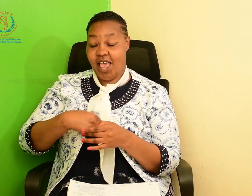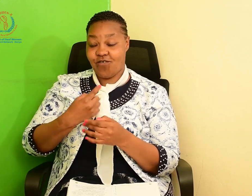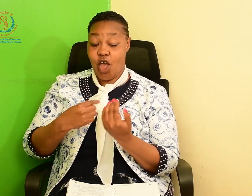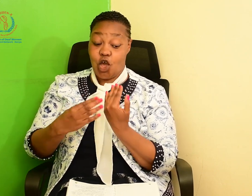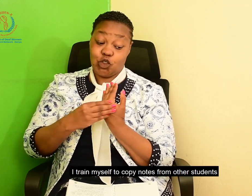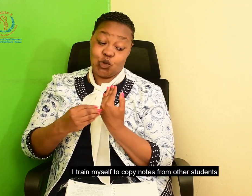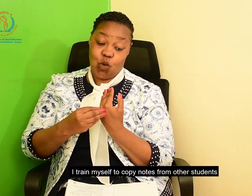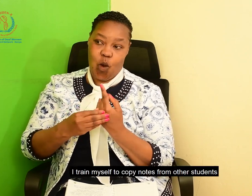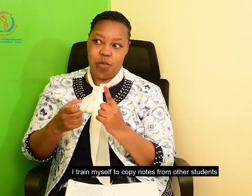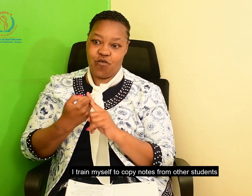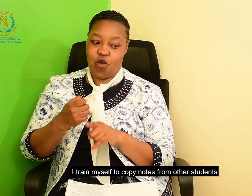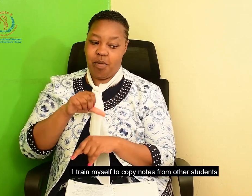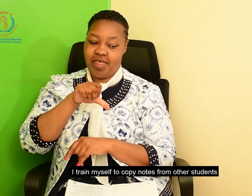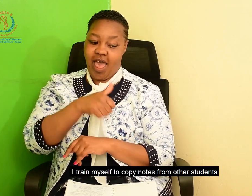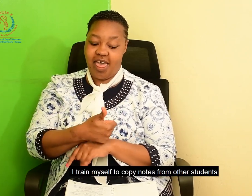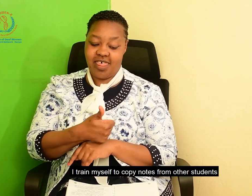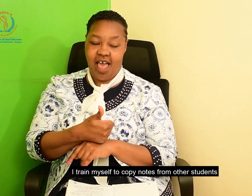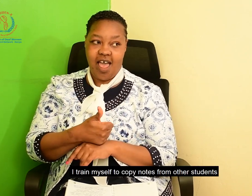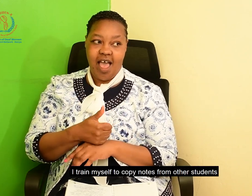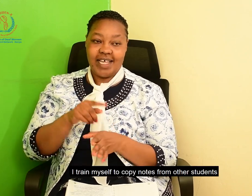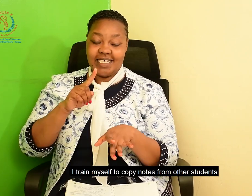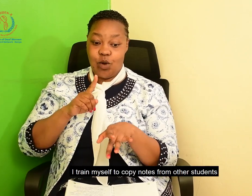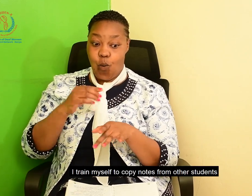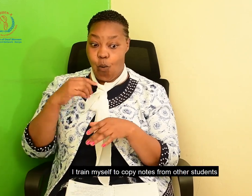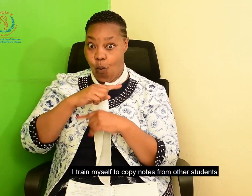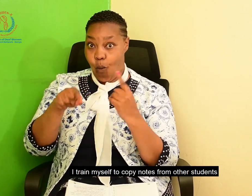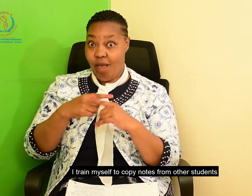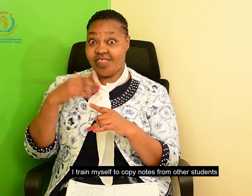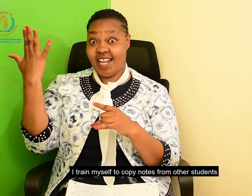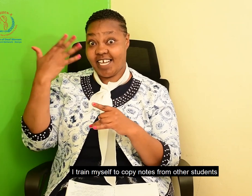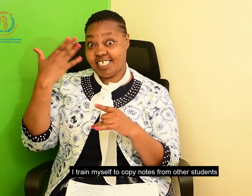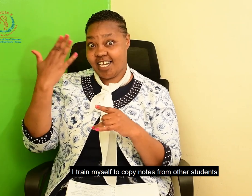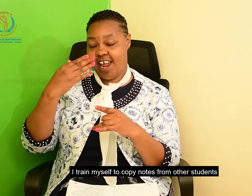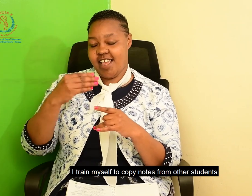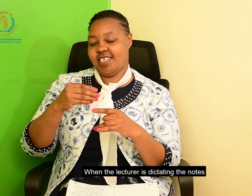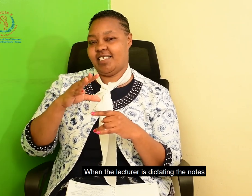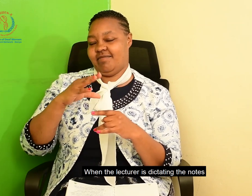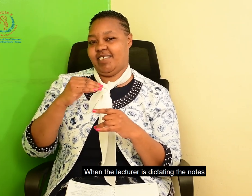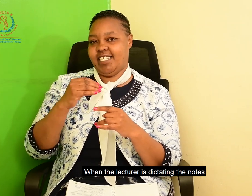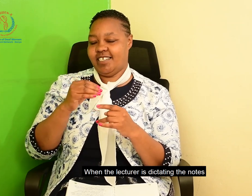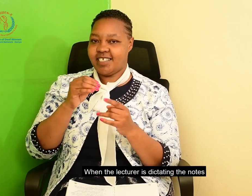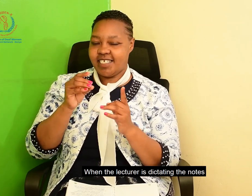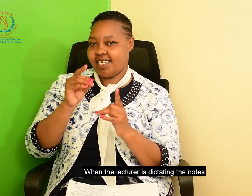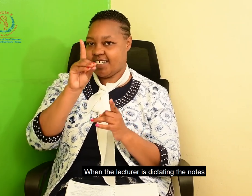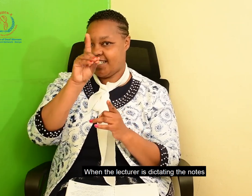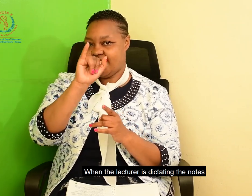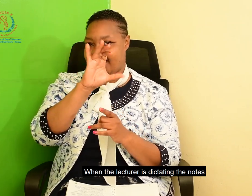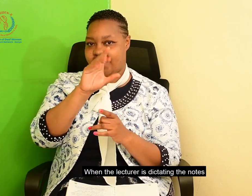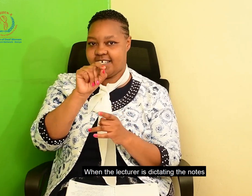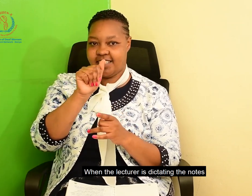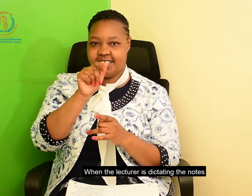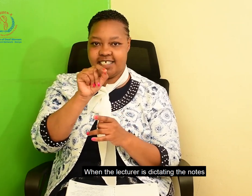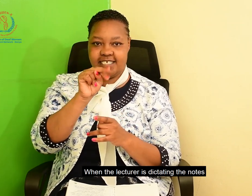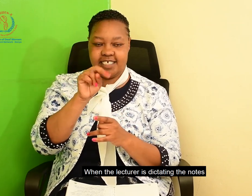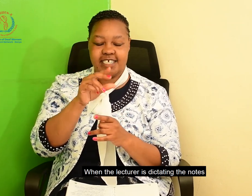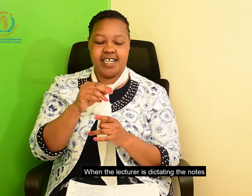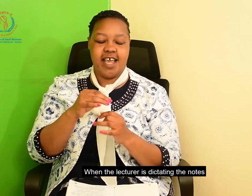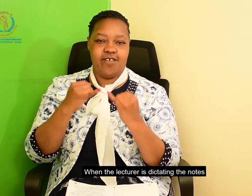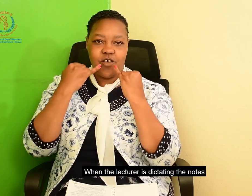I trained myself to copy notes from the other students. So, when the lecturer is detecting the notes,